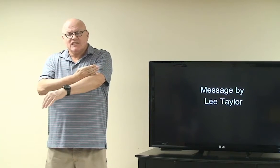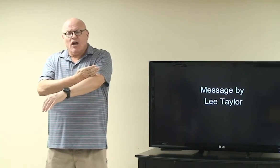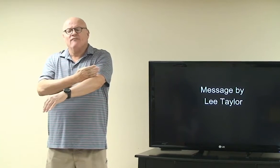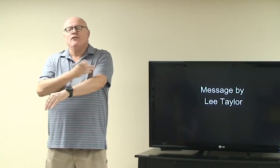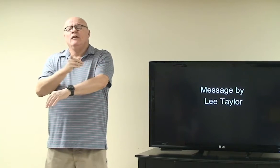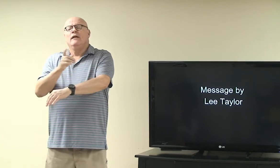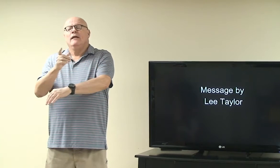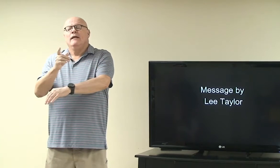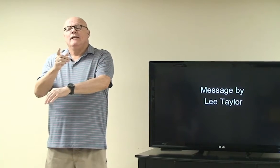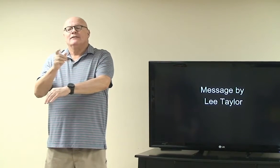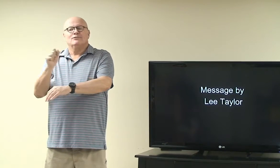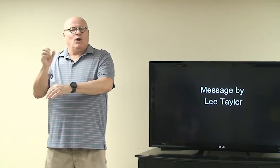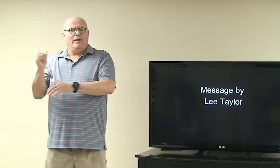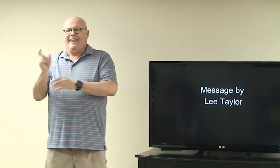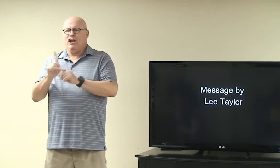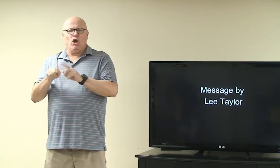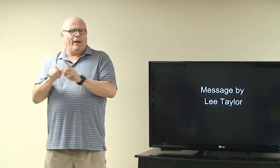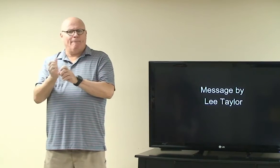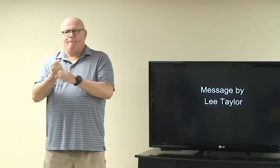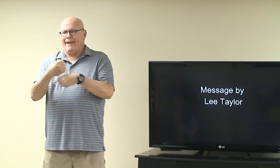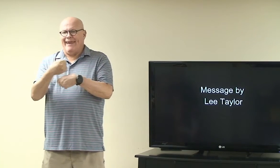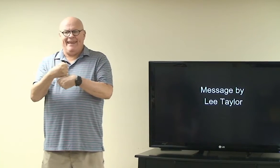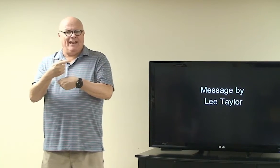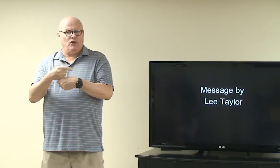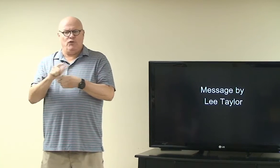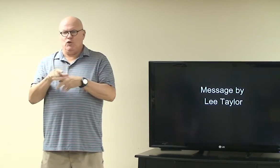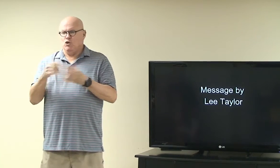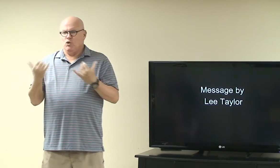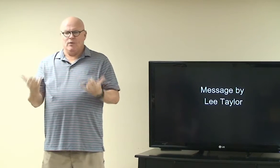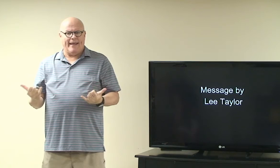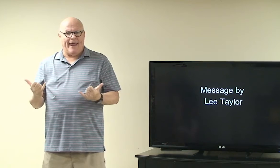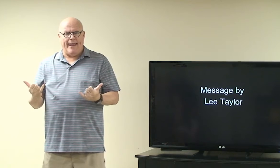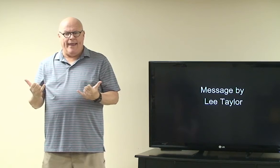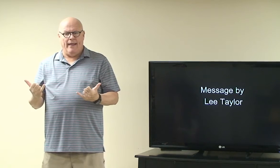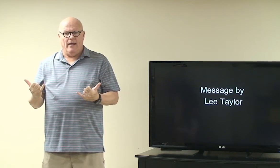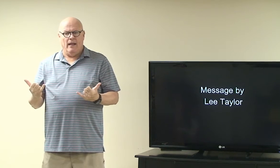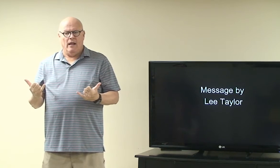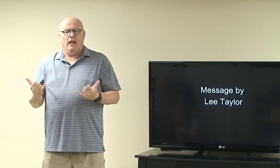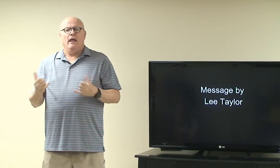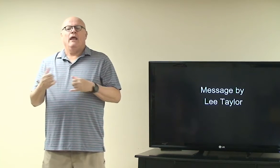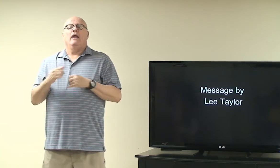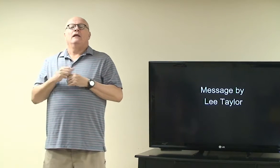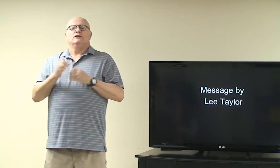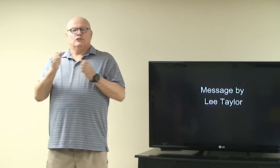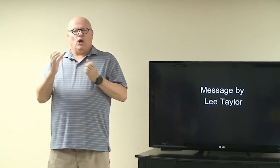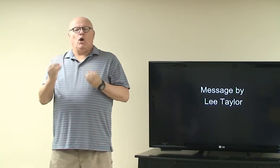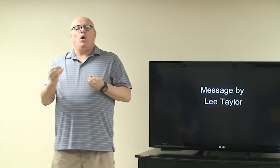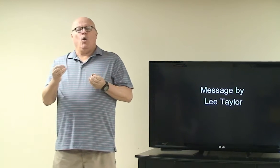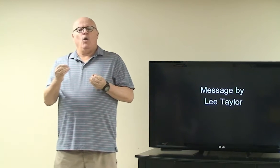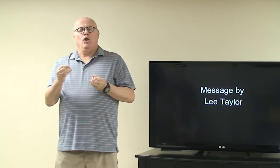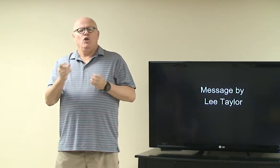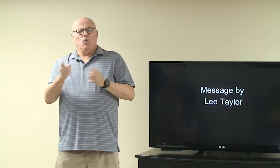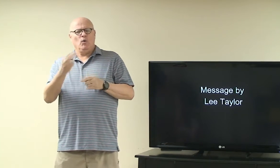that's where his son will be going to college, so Lee couldn't make it today. So you